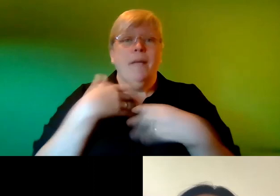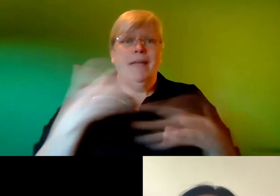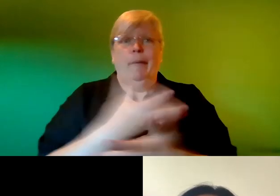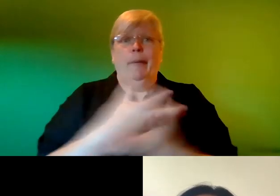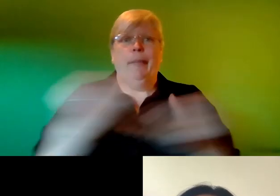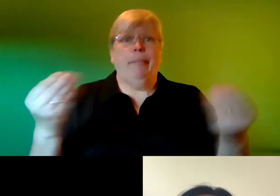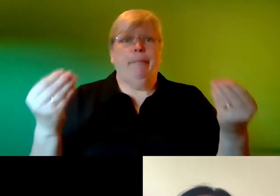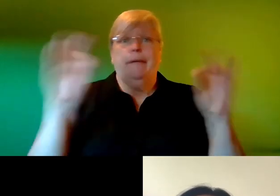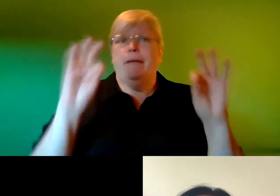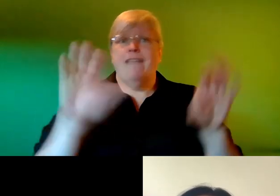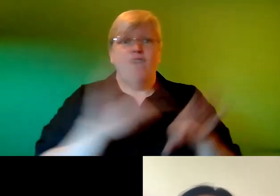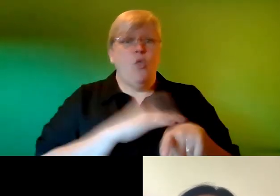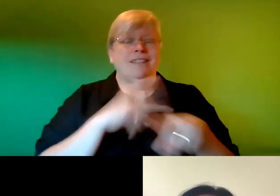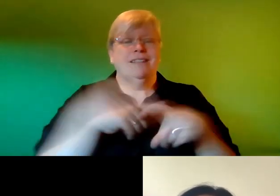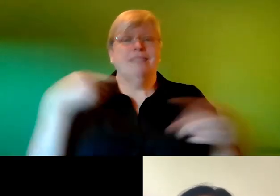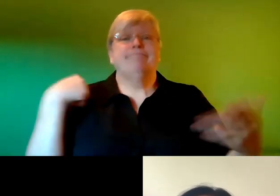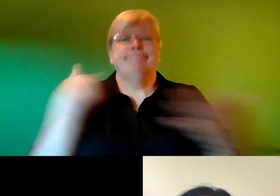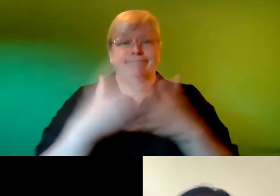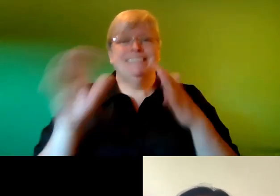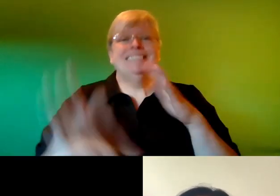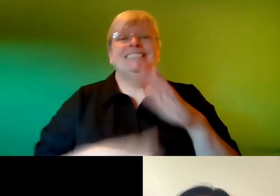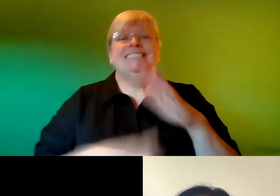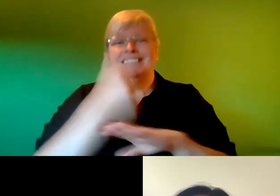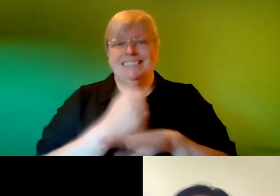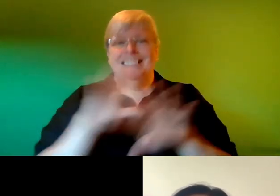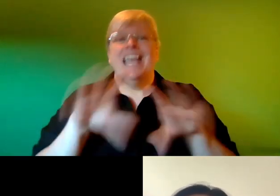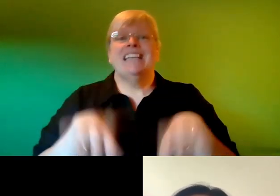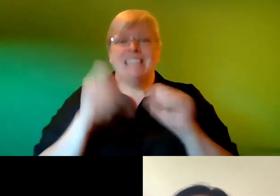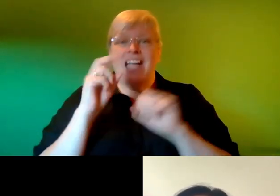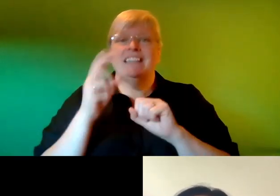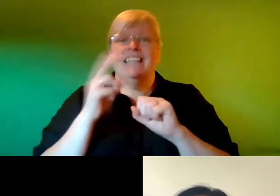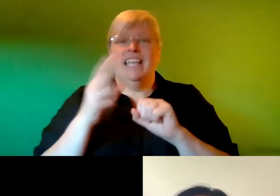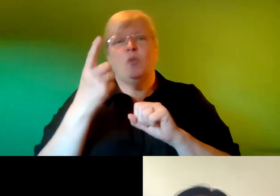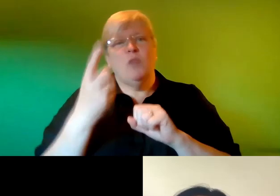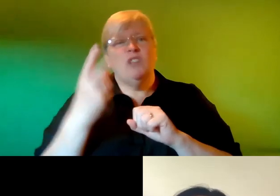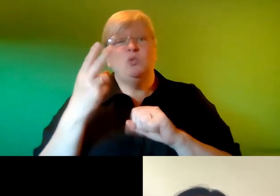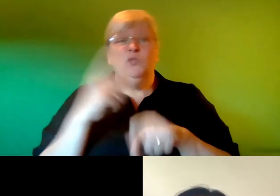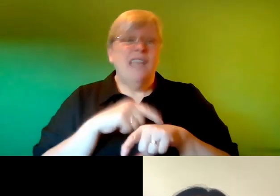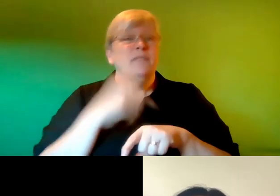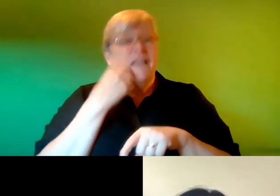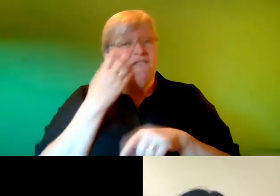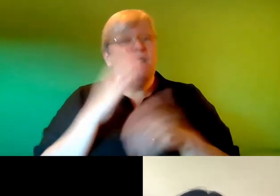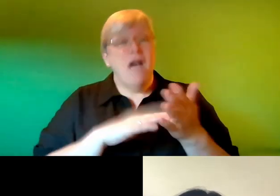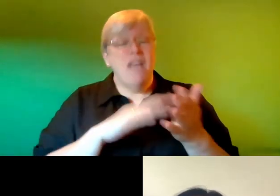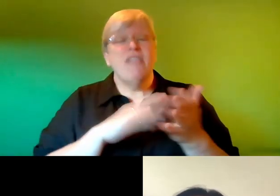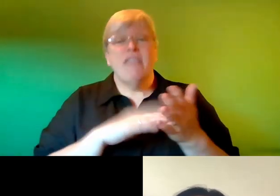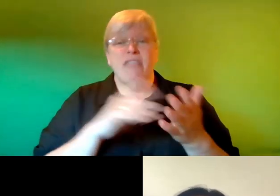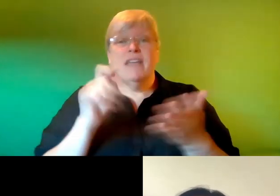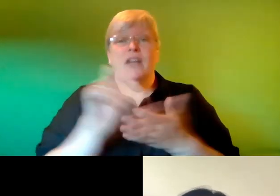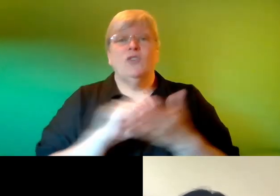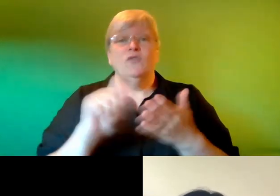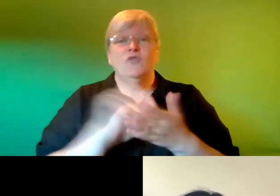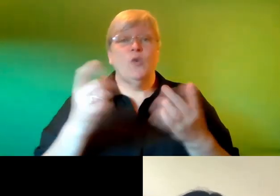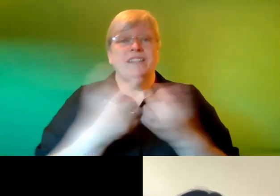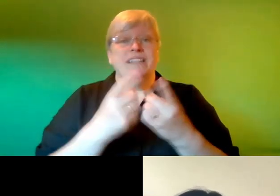and so yeah i've i've tried to start writing like at least once or twice a month um i actually did write something yesterday